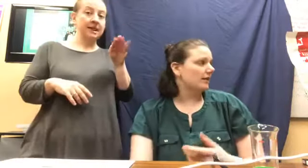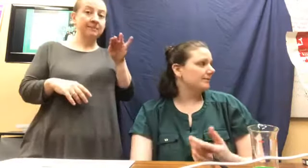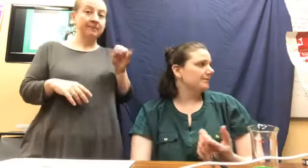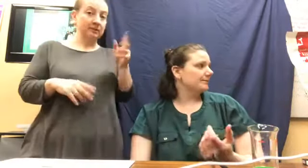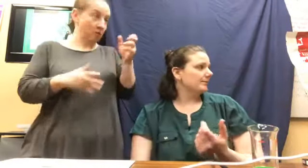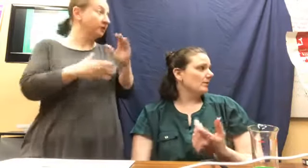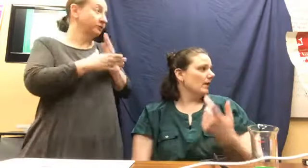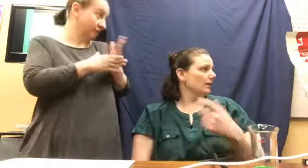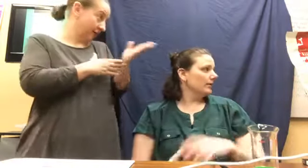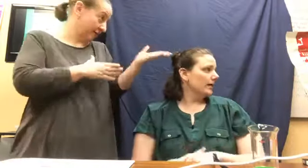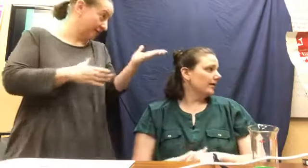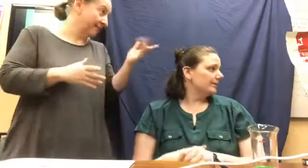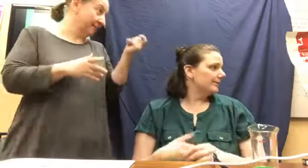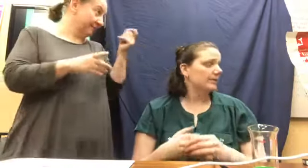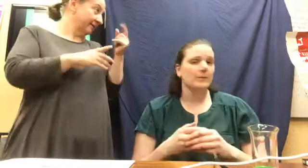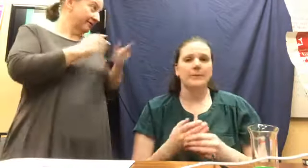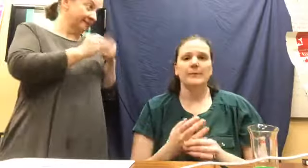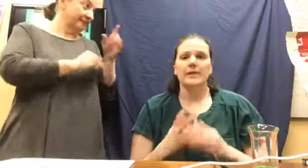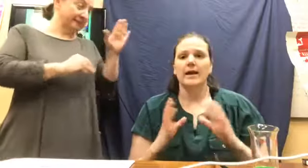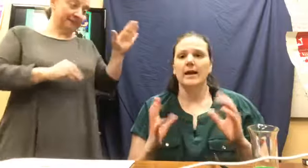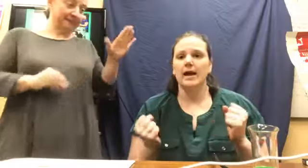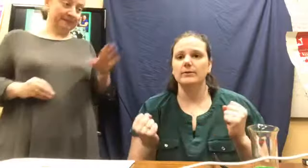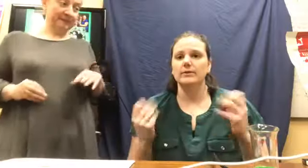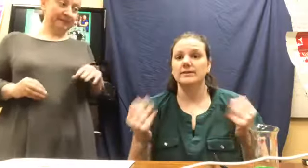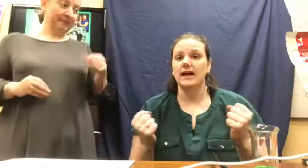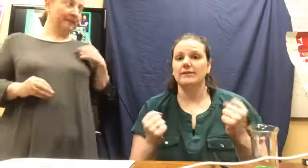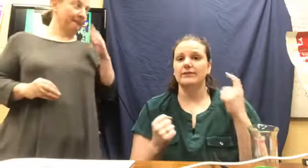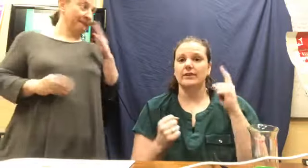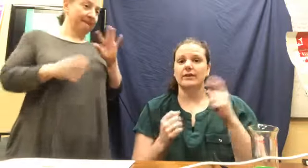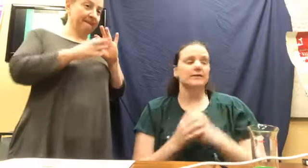a little bit and I will sign for her.